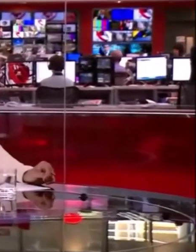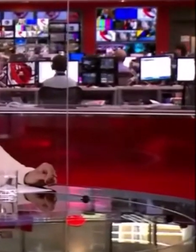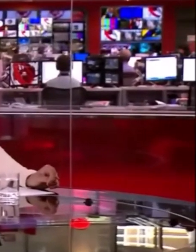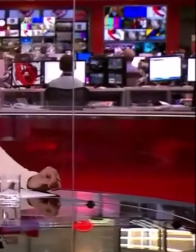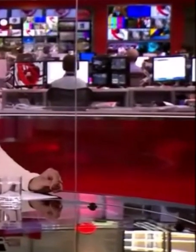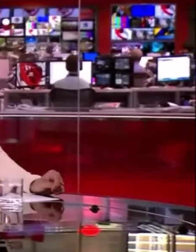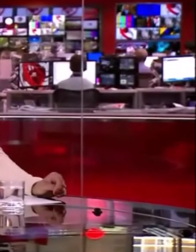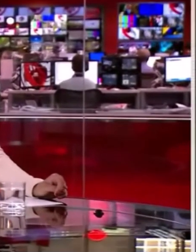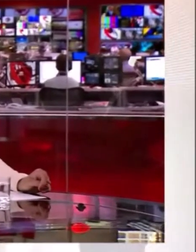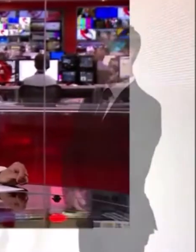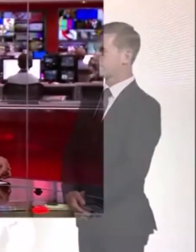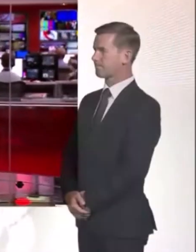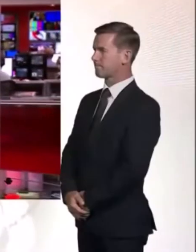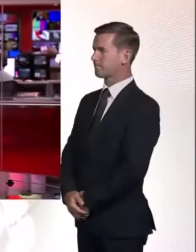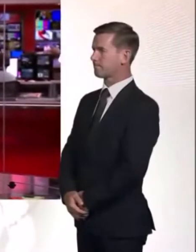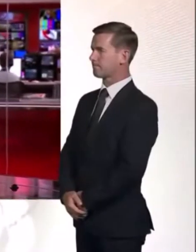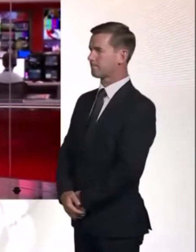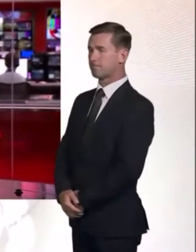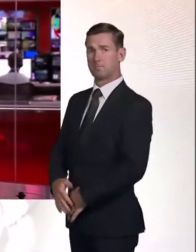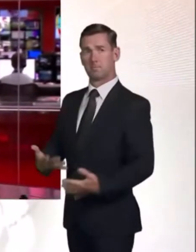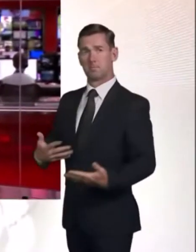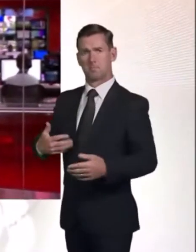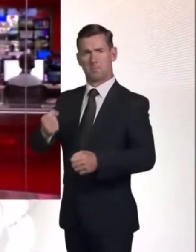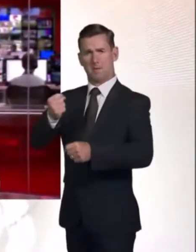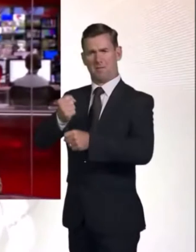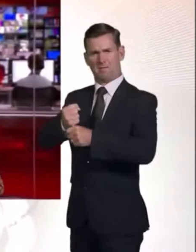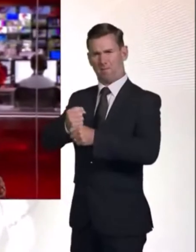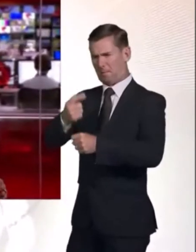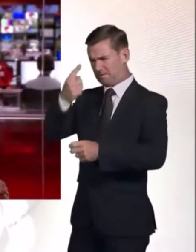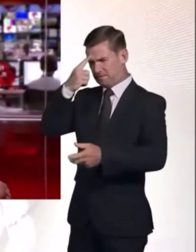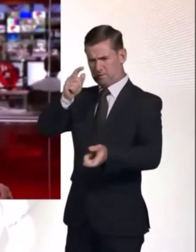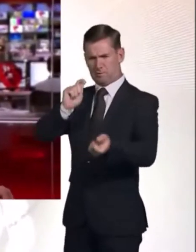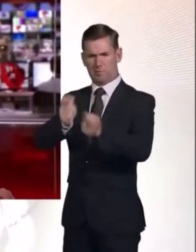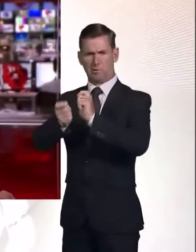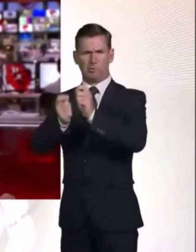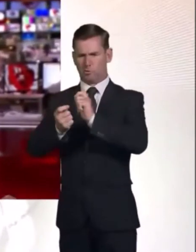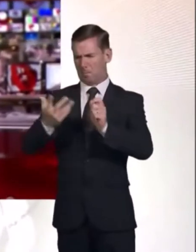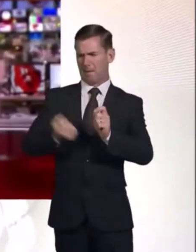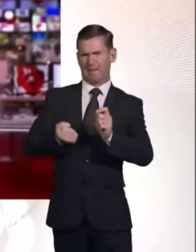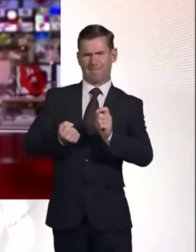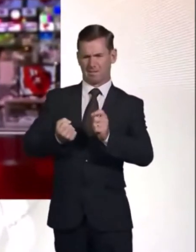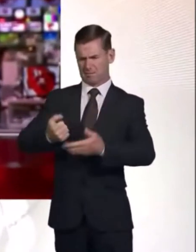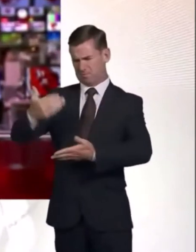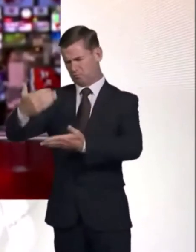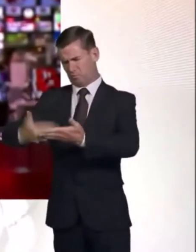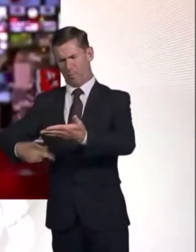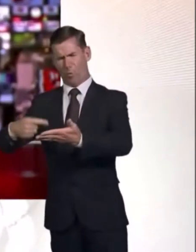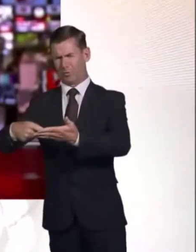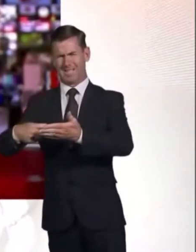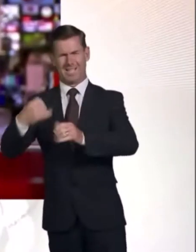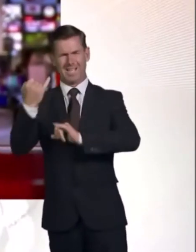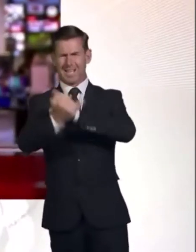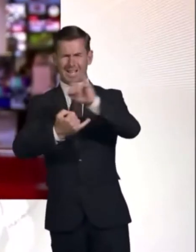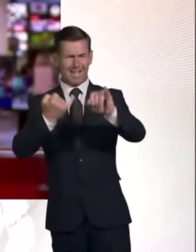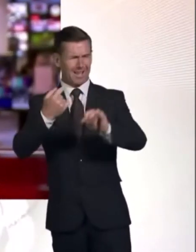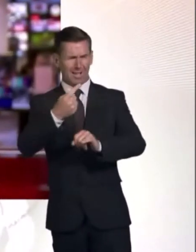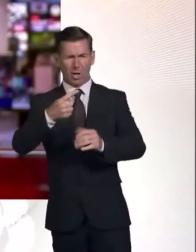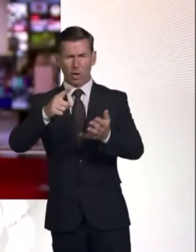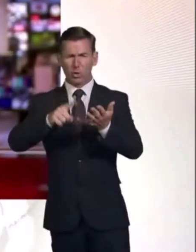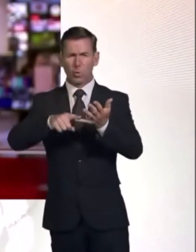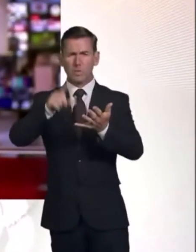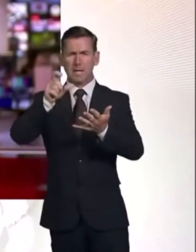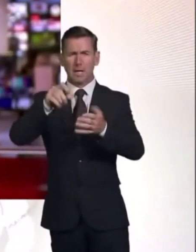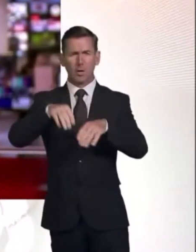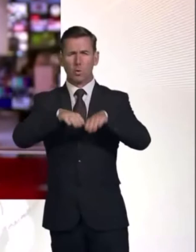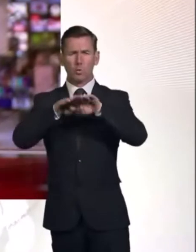The government's under fire over its overhaul of the benefits system. A damning report says the new system is too slow and is not